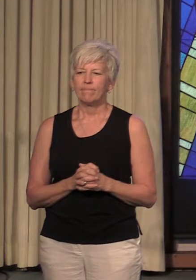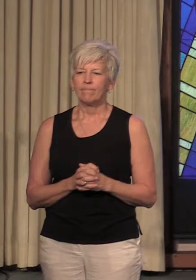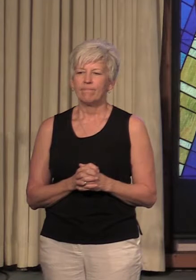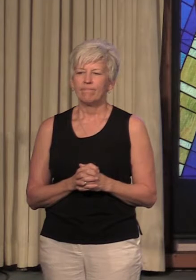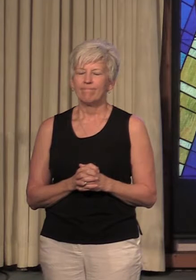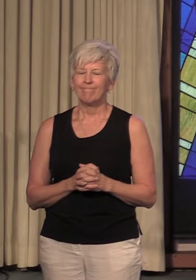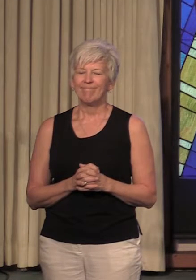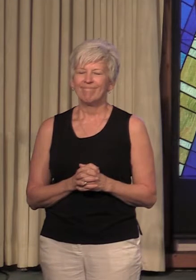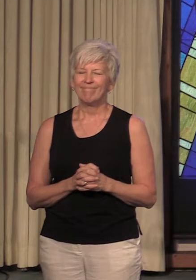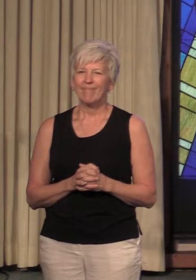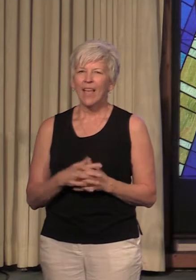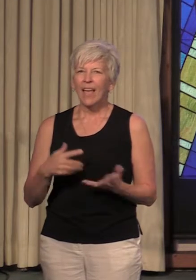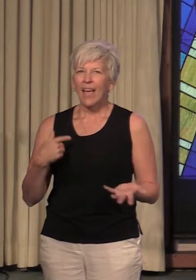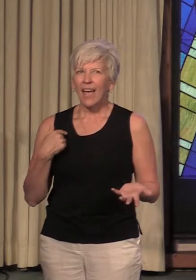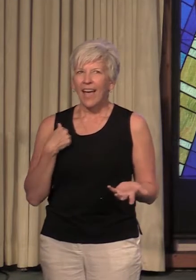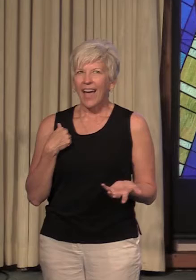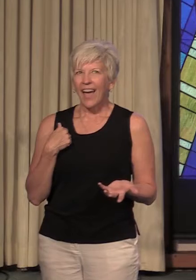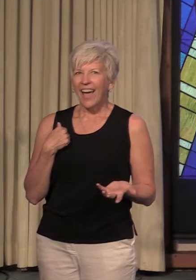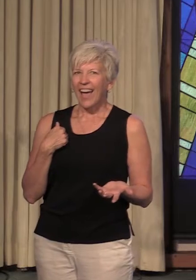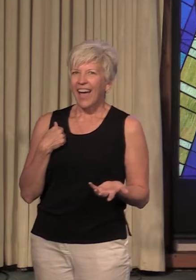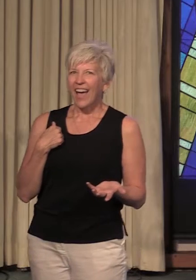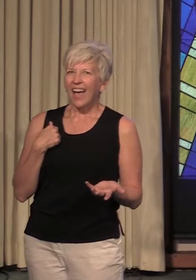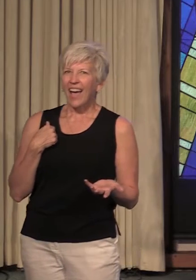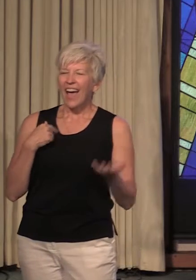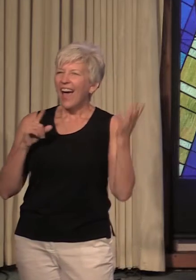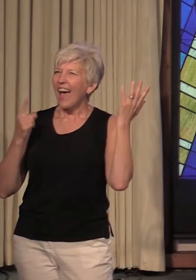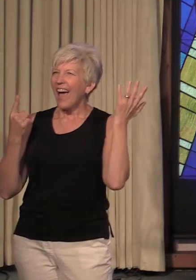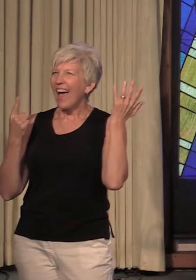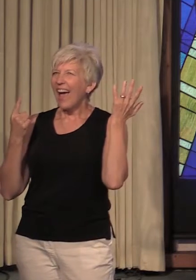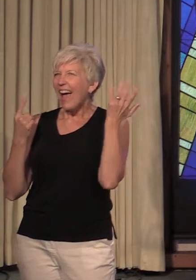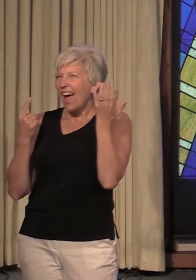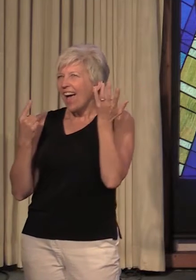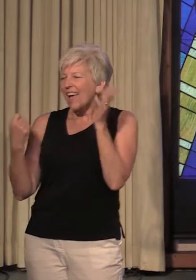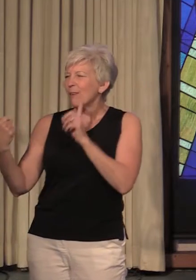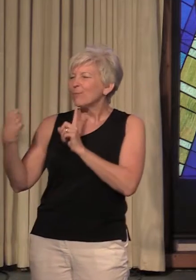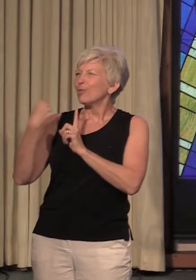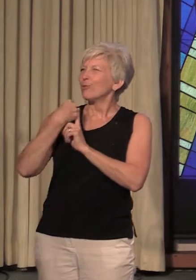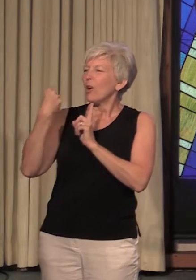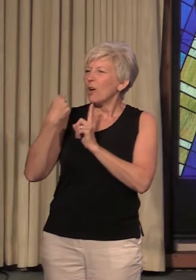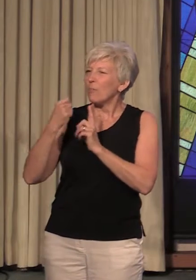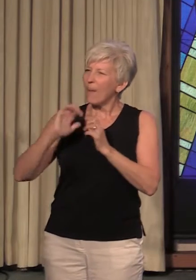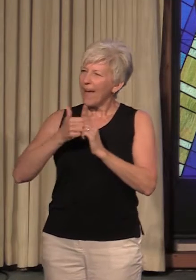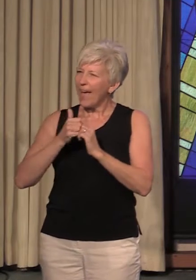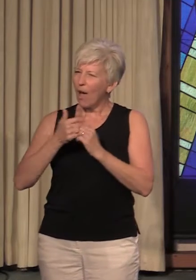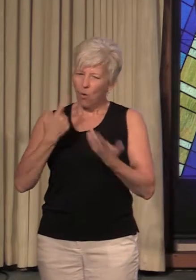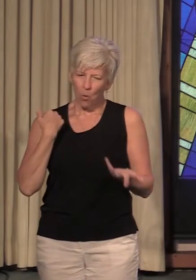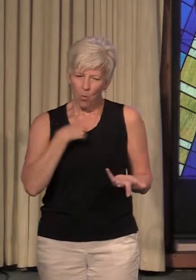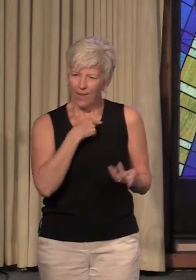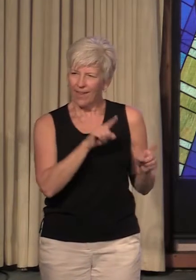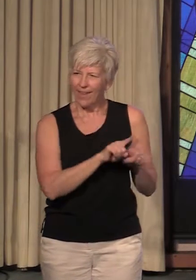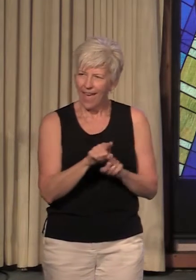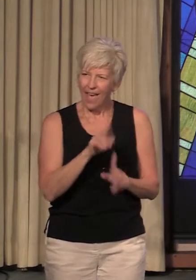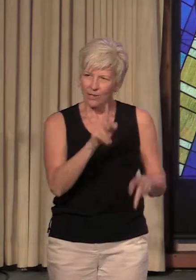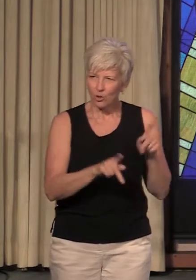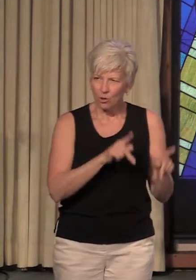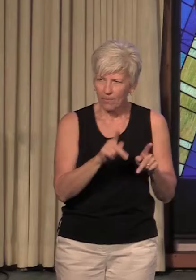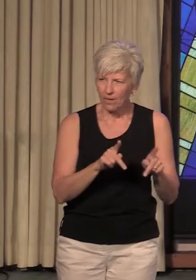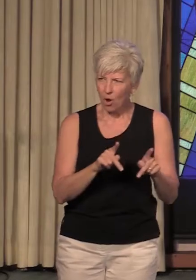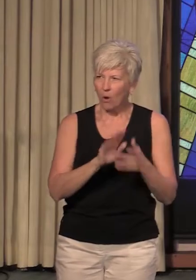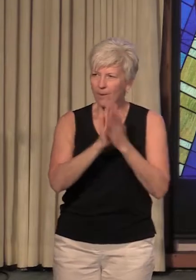struck by how we as humans are becoming more and more addicted to input.